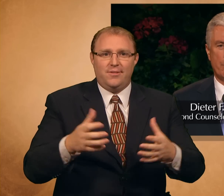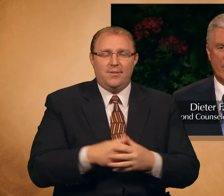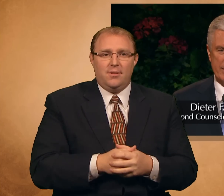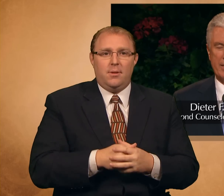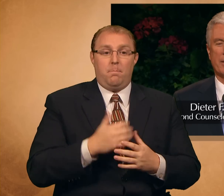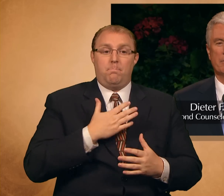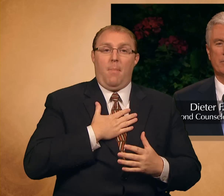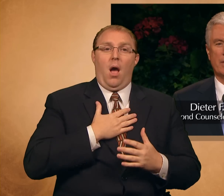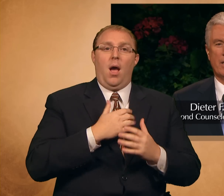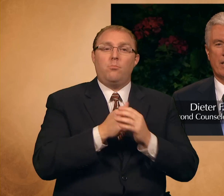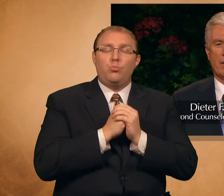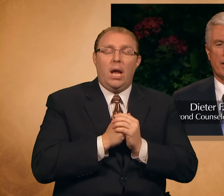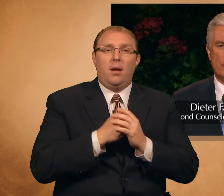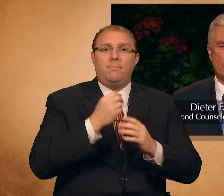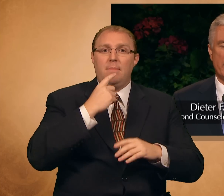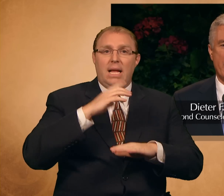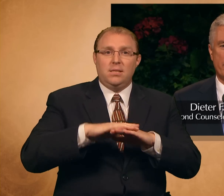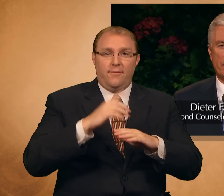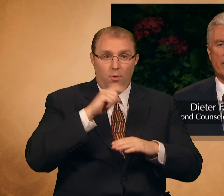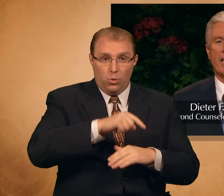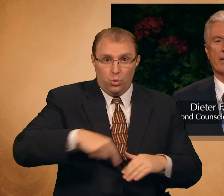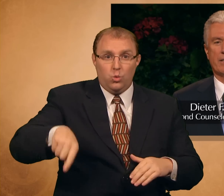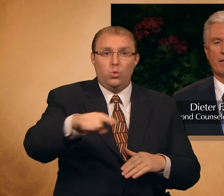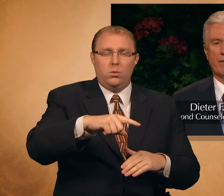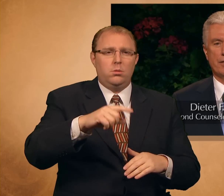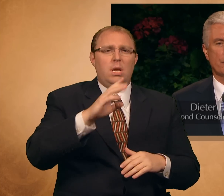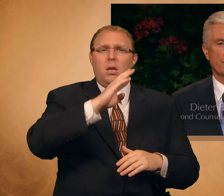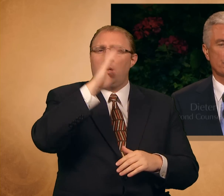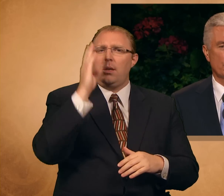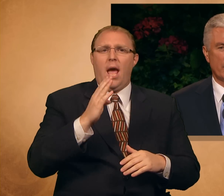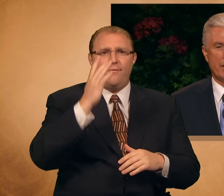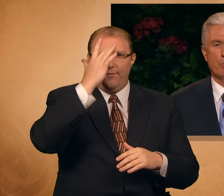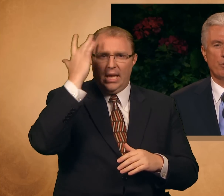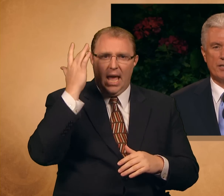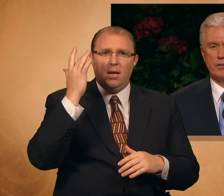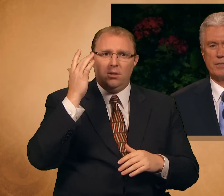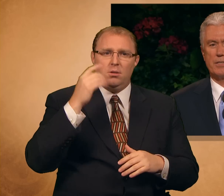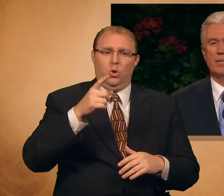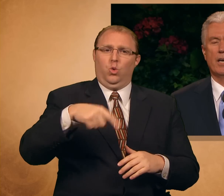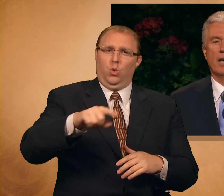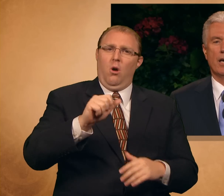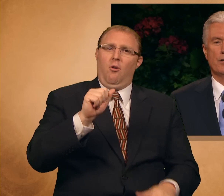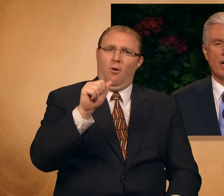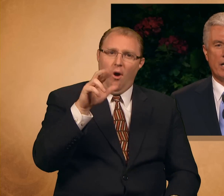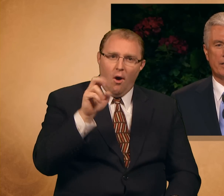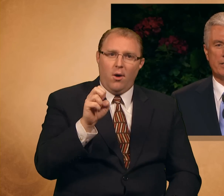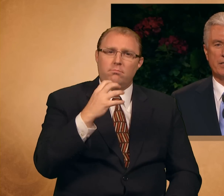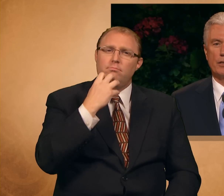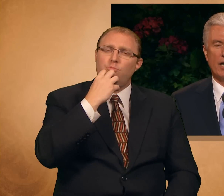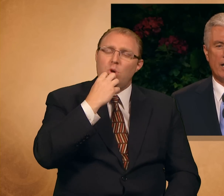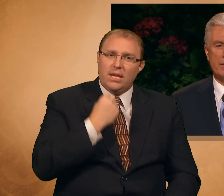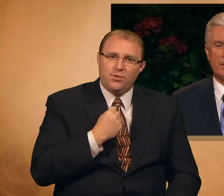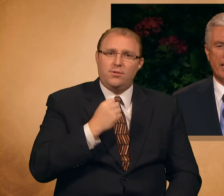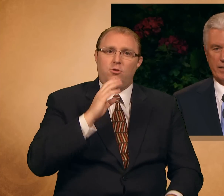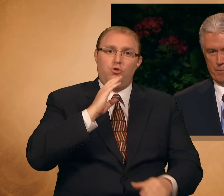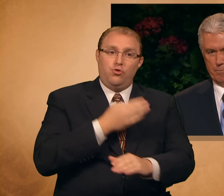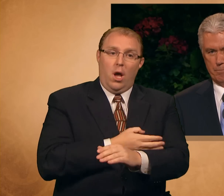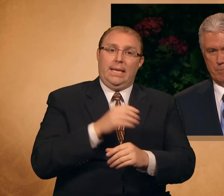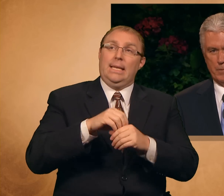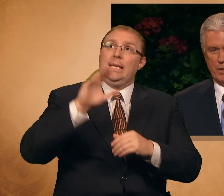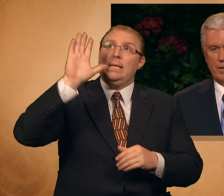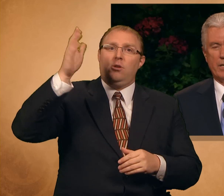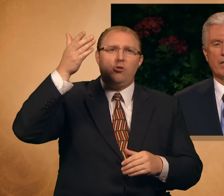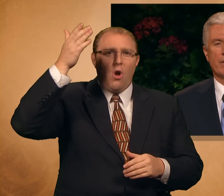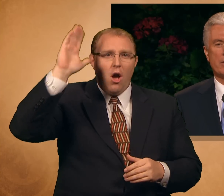and blessing that you will never forget that you are truly precious daughters in God's kingdom.